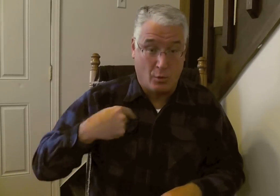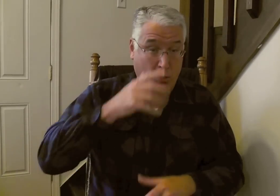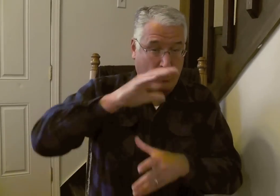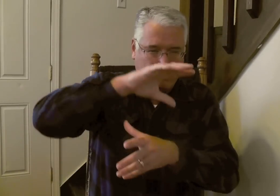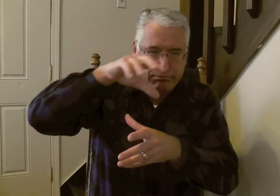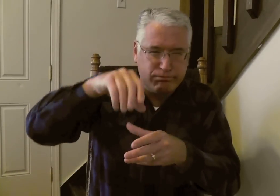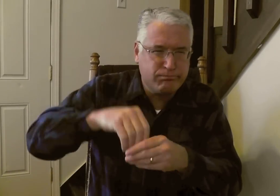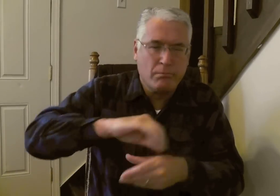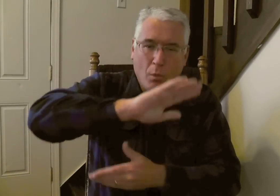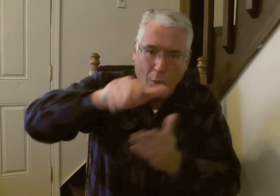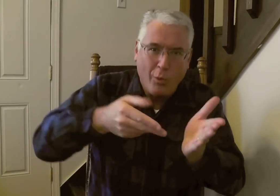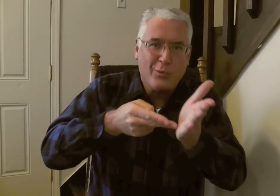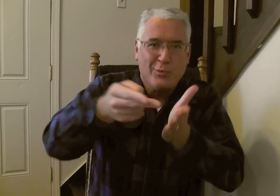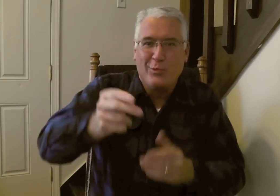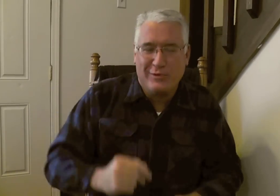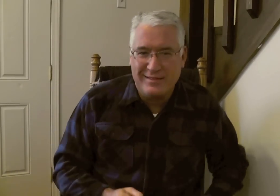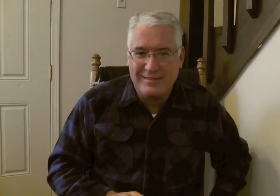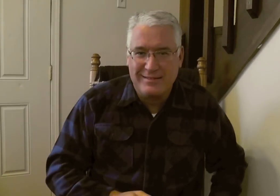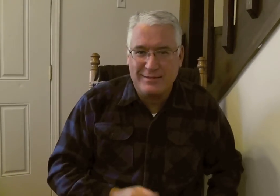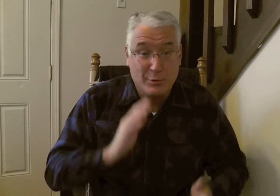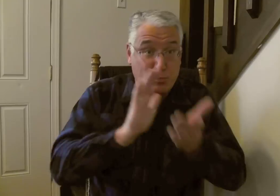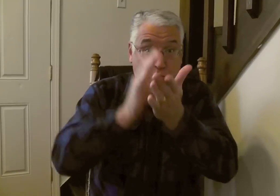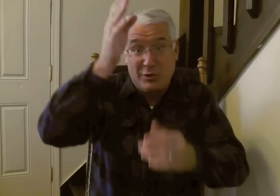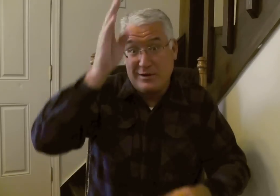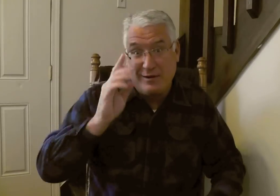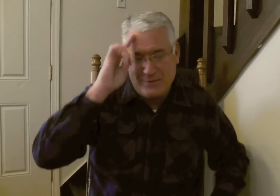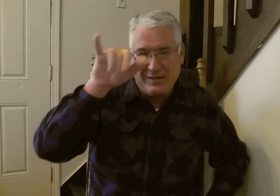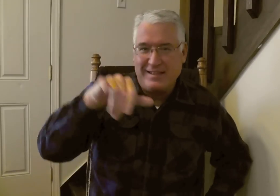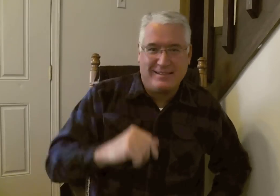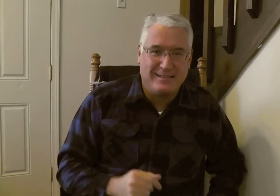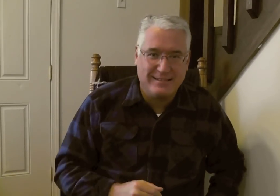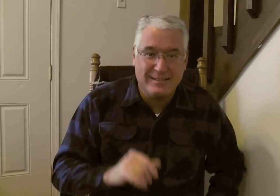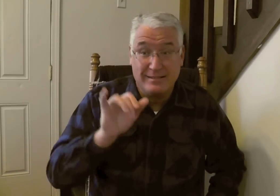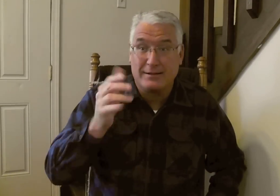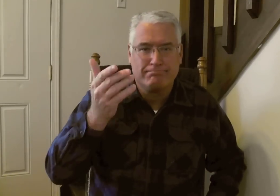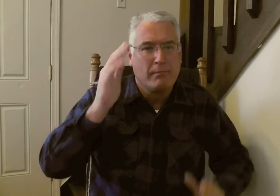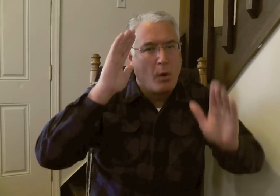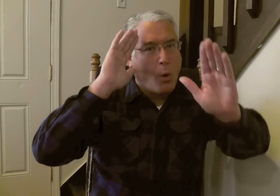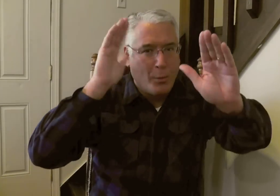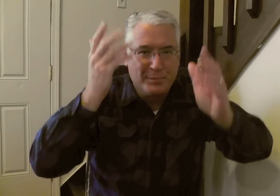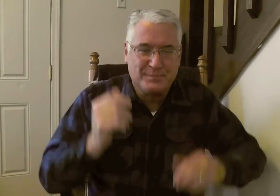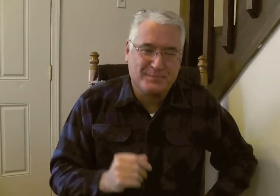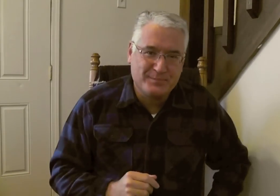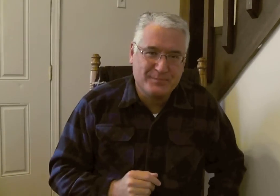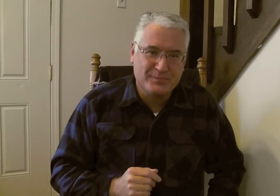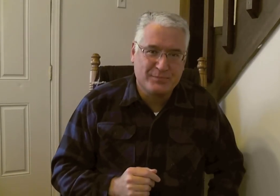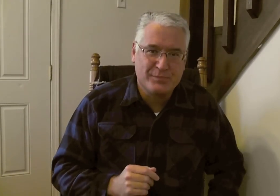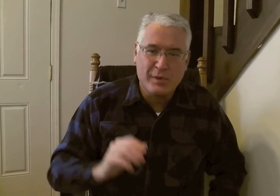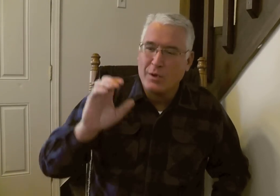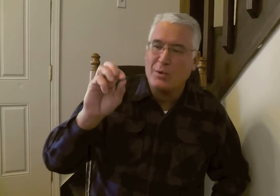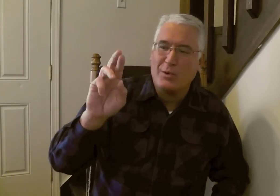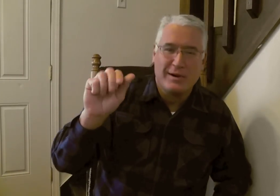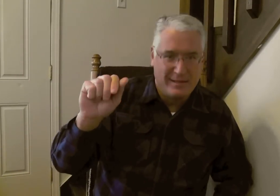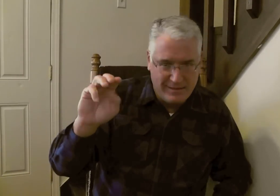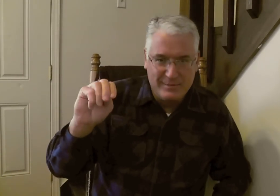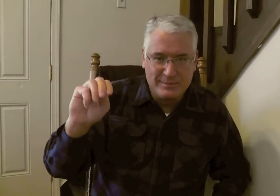into our minds. We will be in the truth. Praise God for eternity. That is our assured hope.